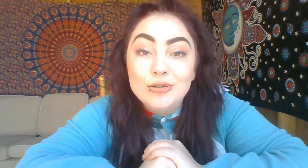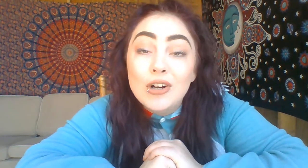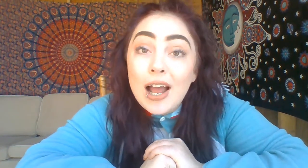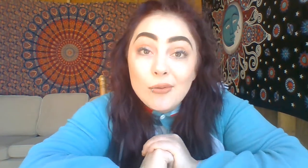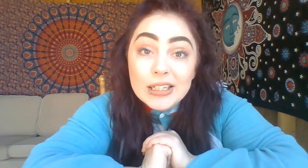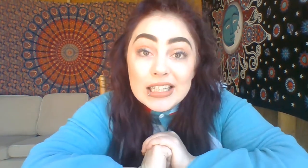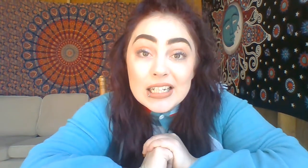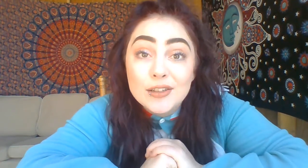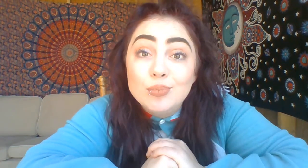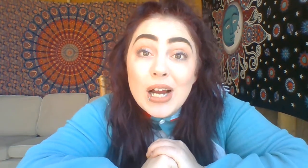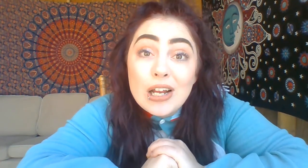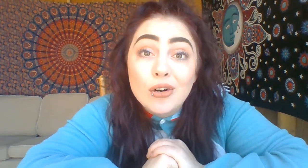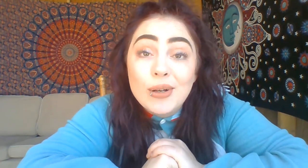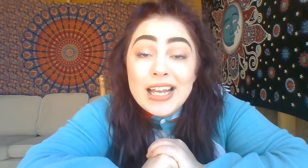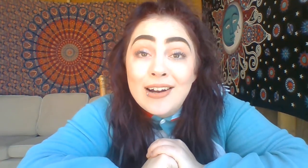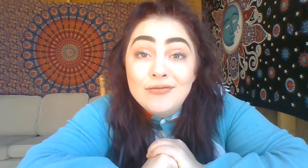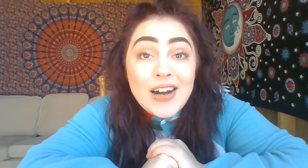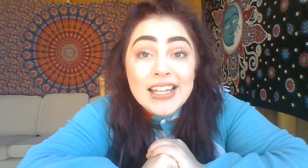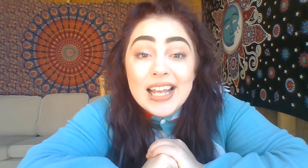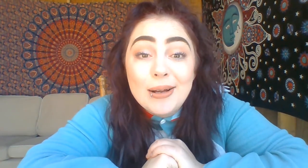cry when things break or we can't find them.